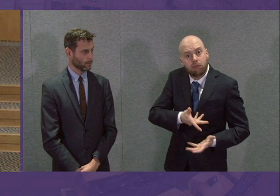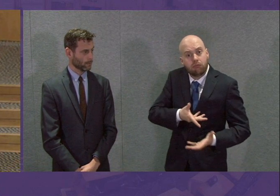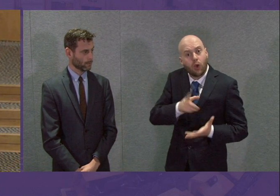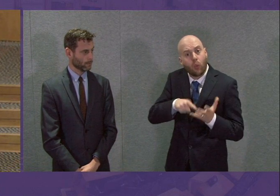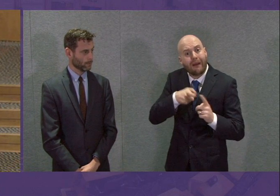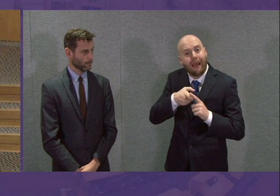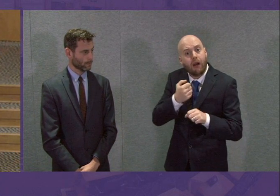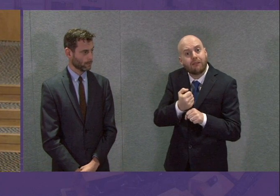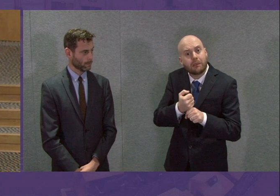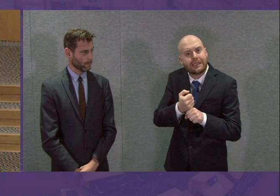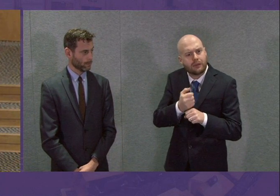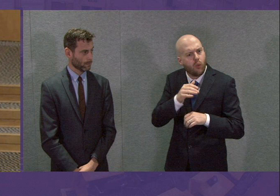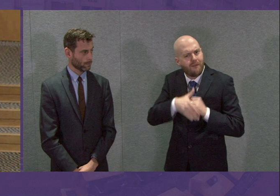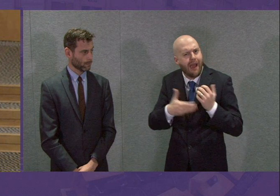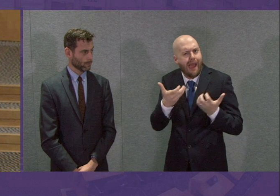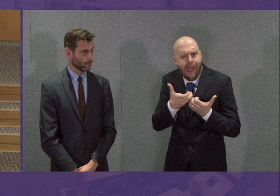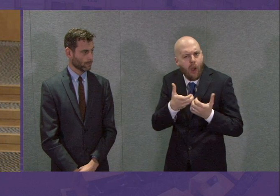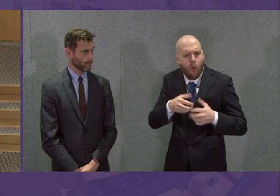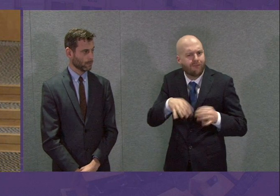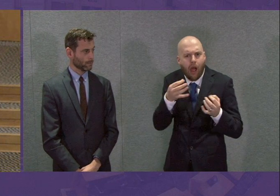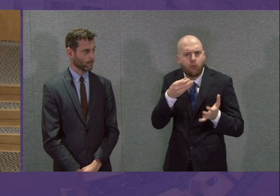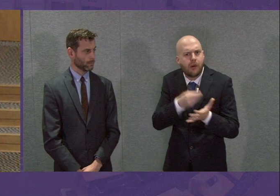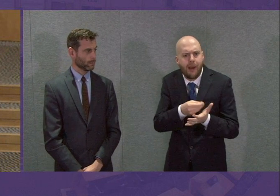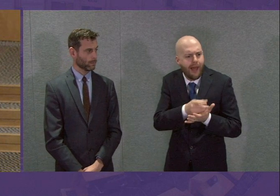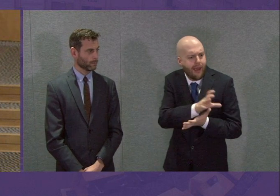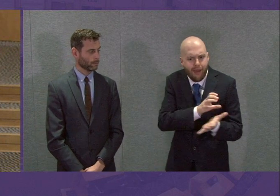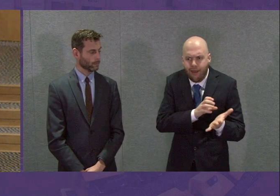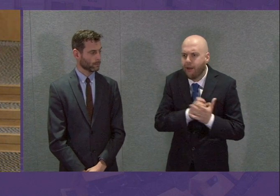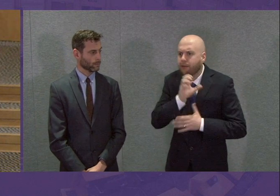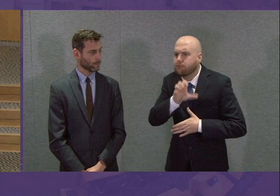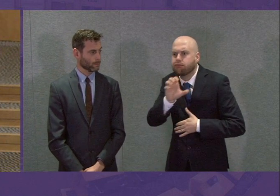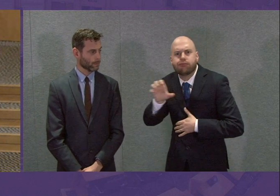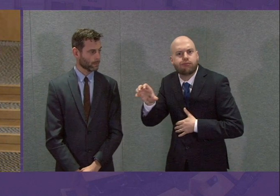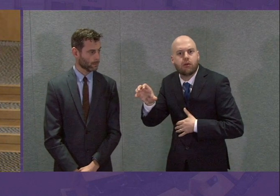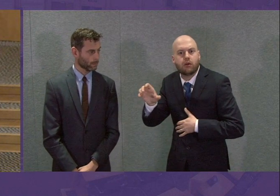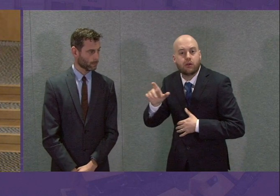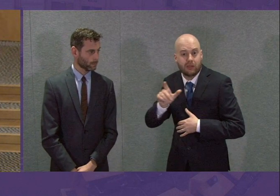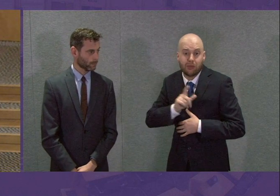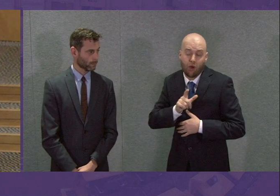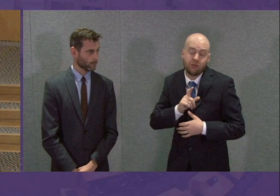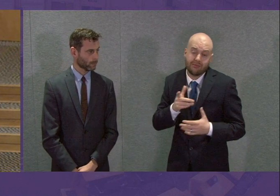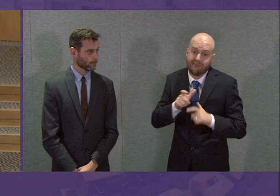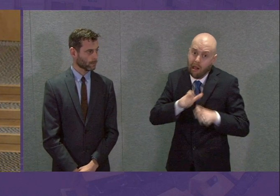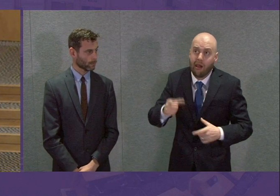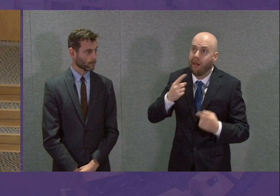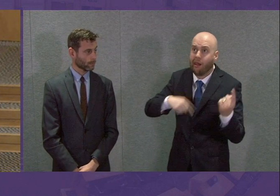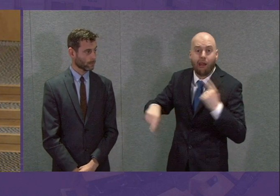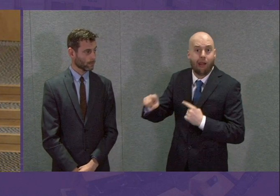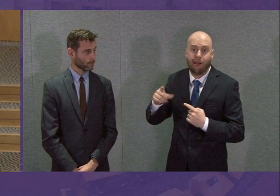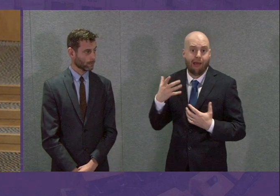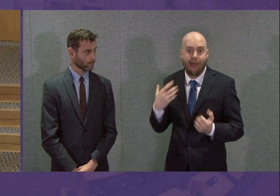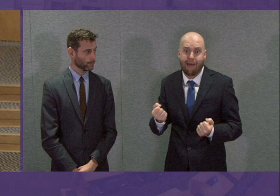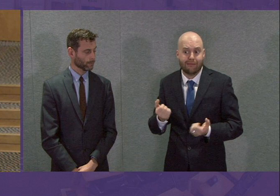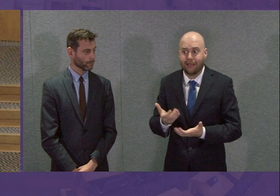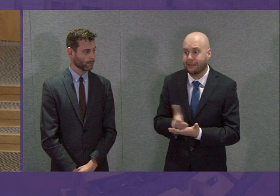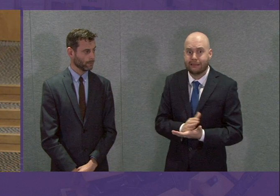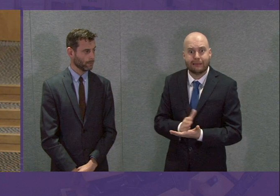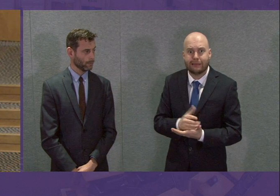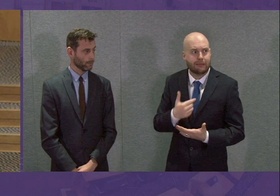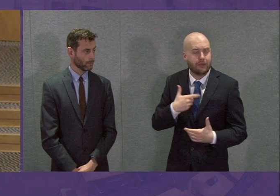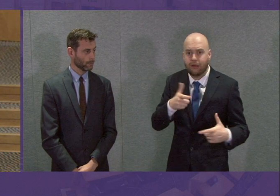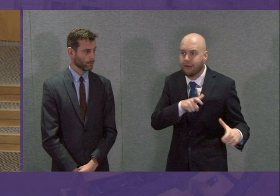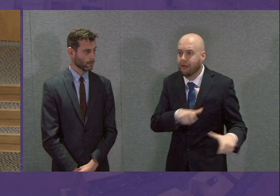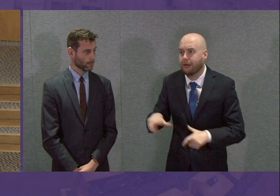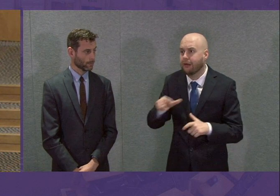very quickly about this? Because people are worried exactly how they are going to survive not just the